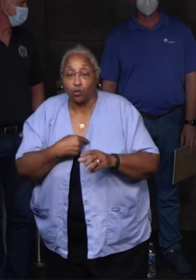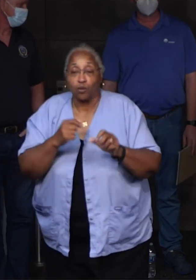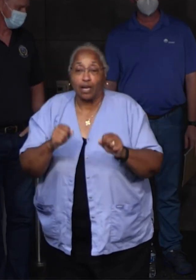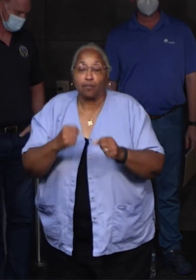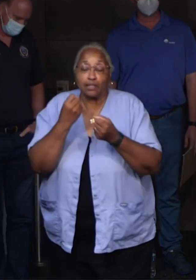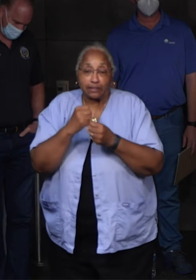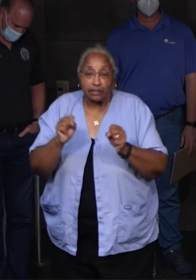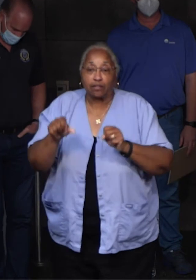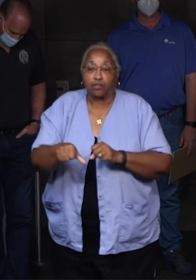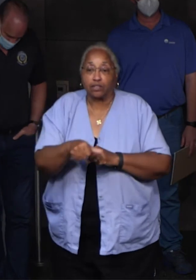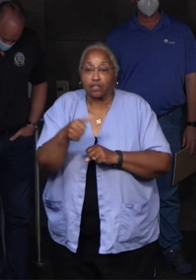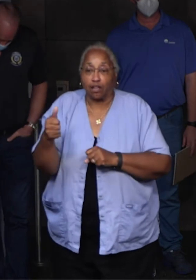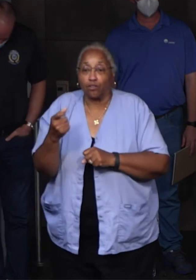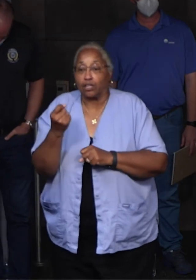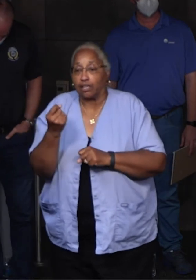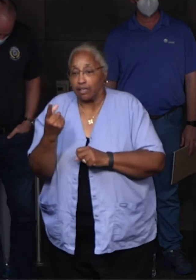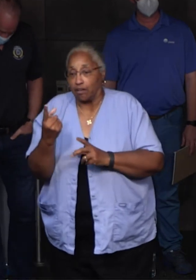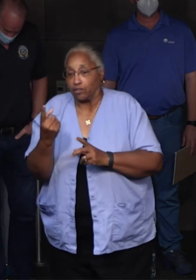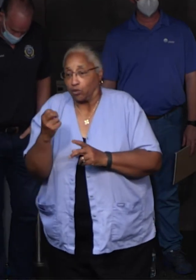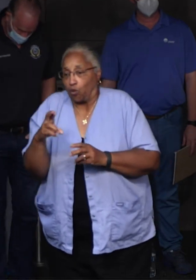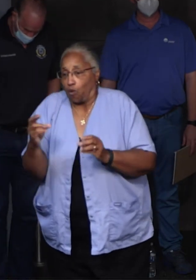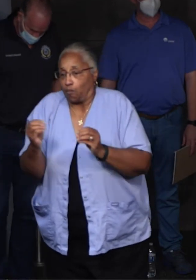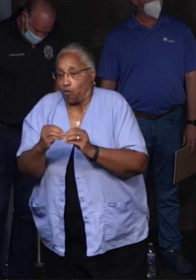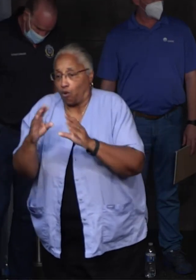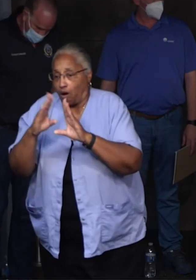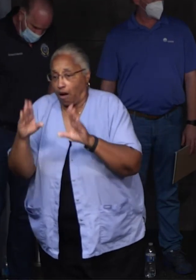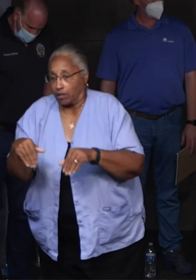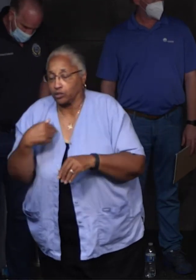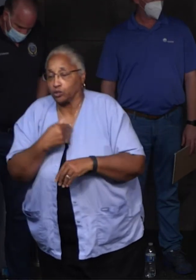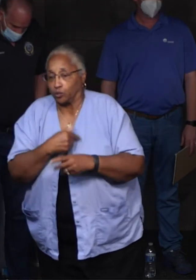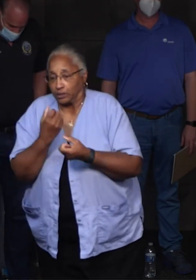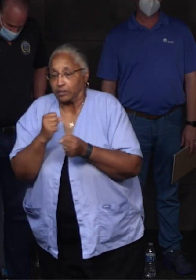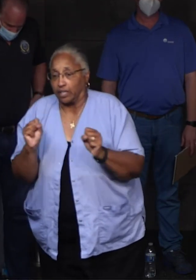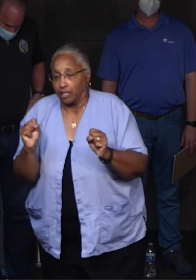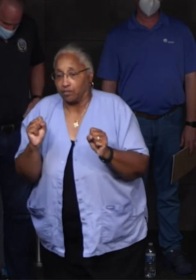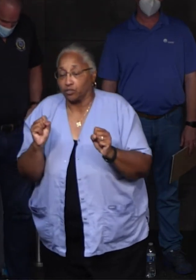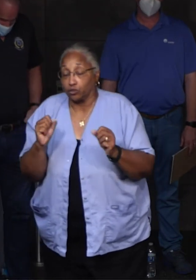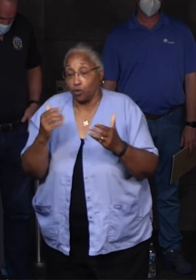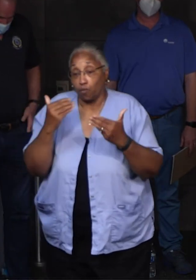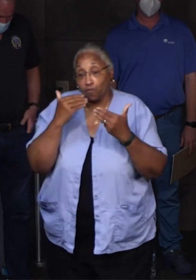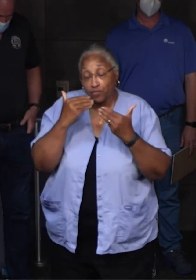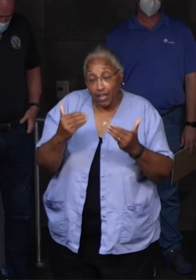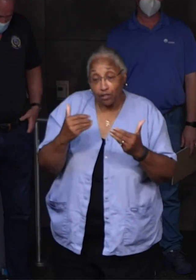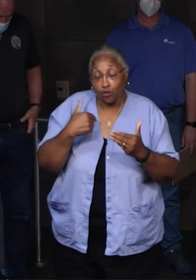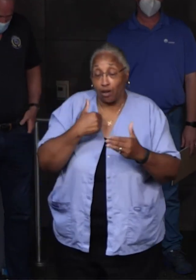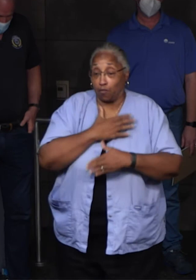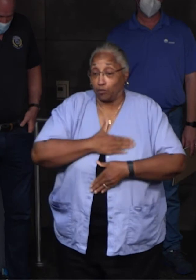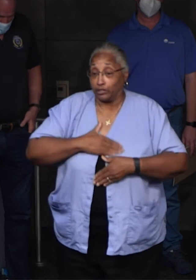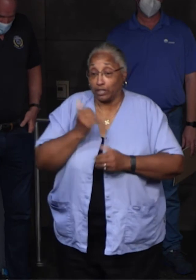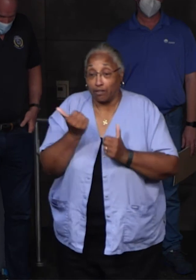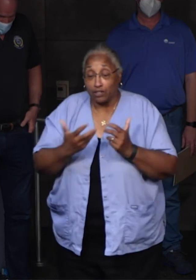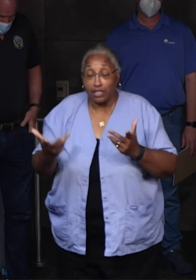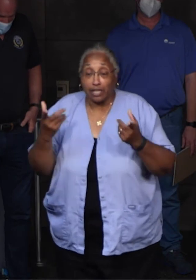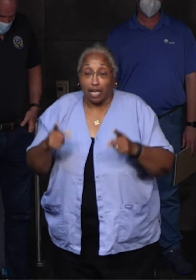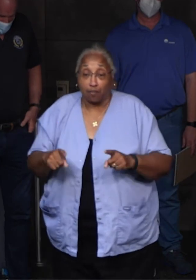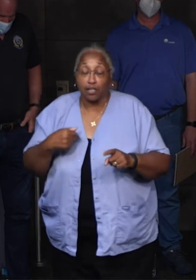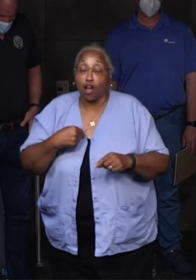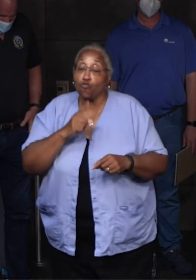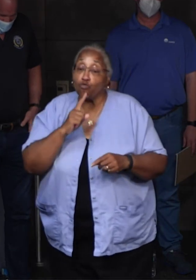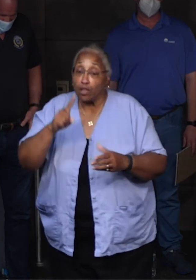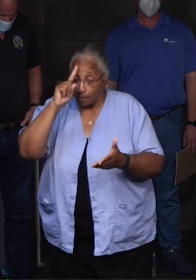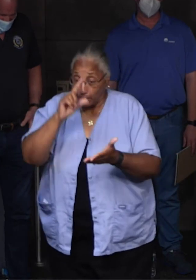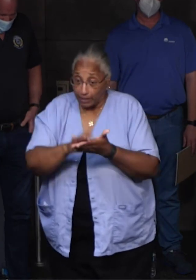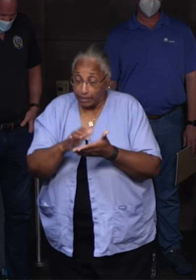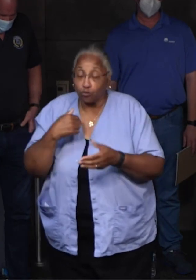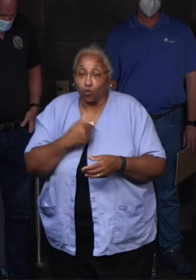save those other 11 or so houses that we saved. So thank you. I appreciate everything that's happening. And I really believe that